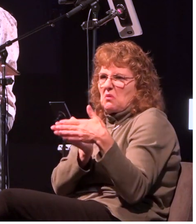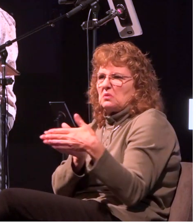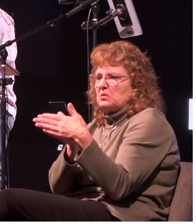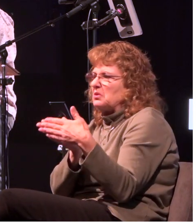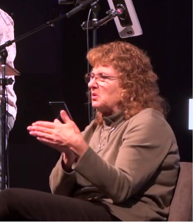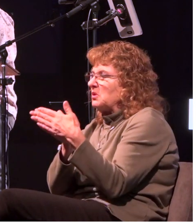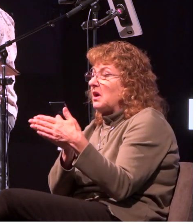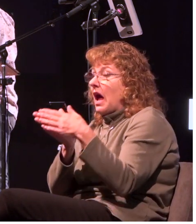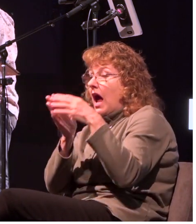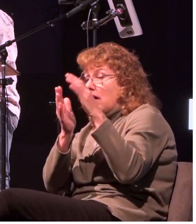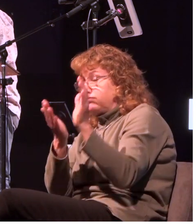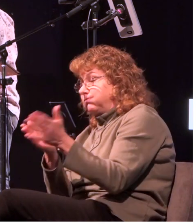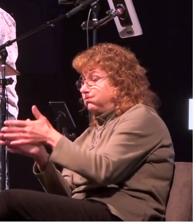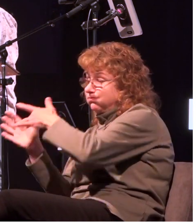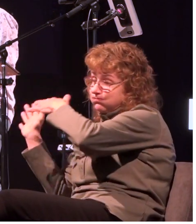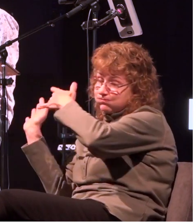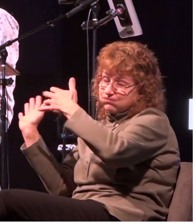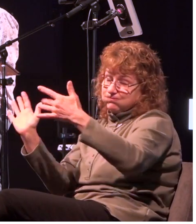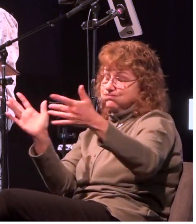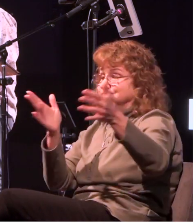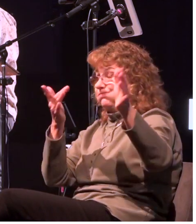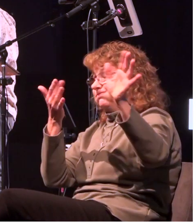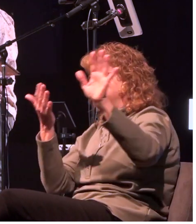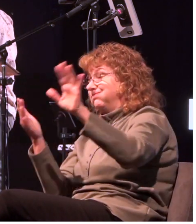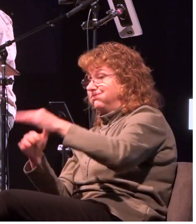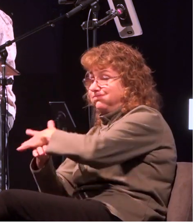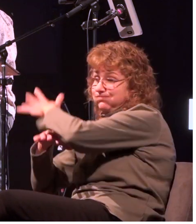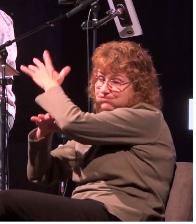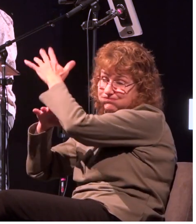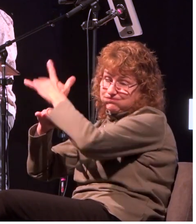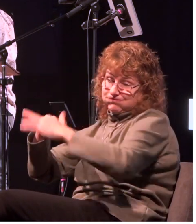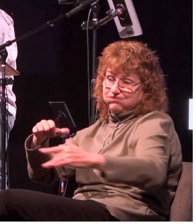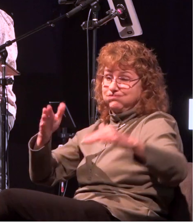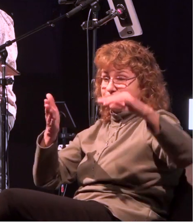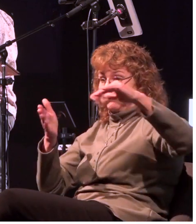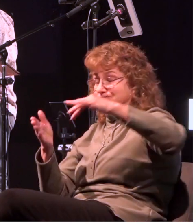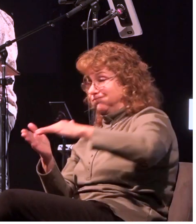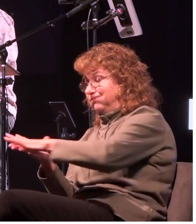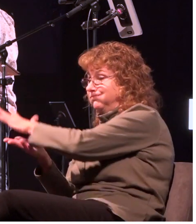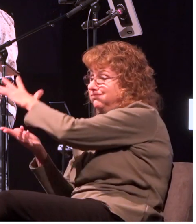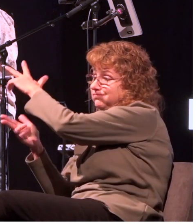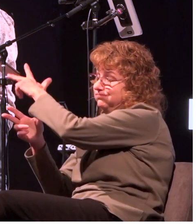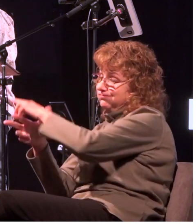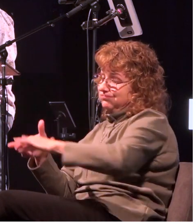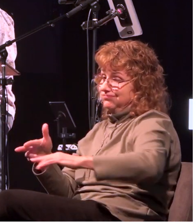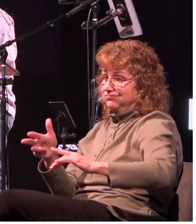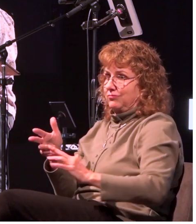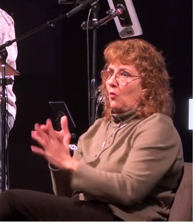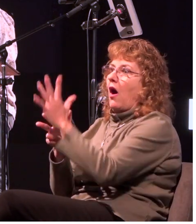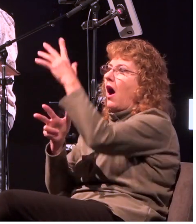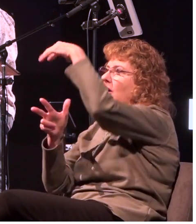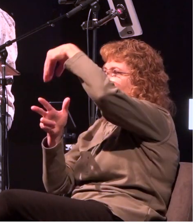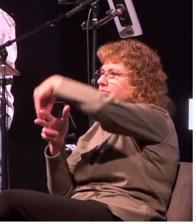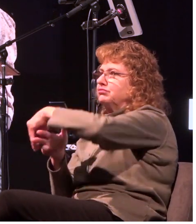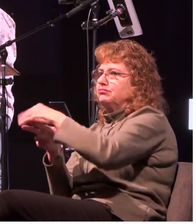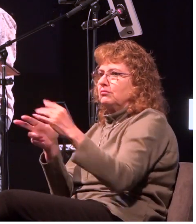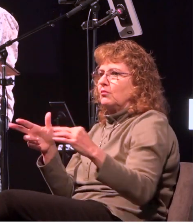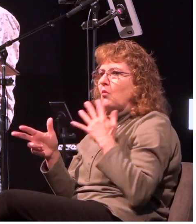great windstorm arose and the waves beat into the boat so that it was already filling but he was in the stern he's